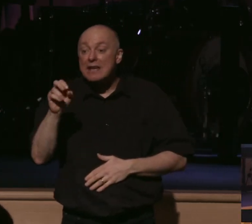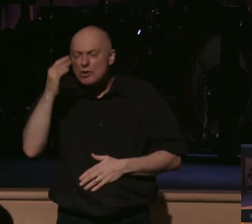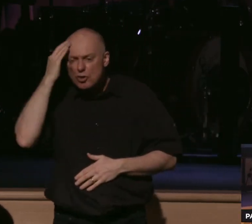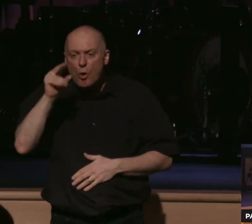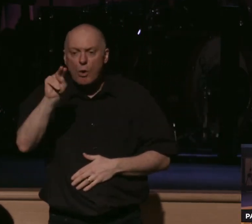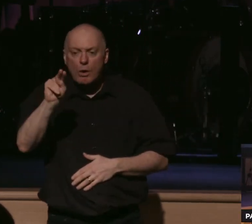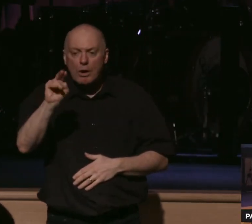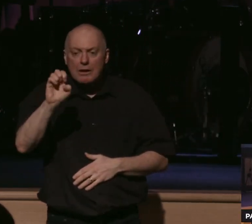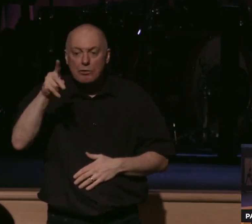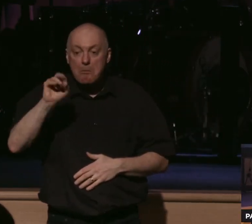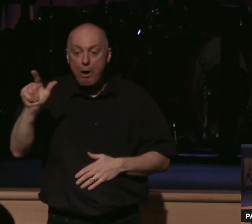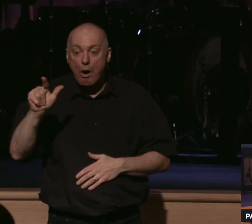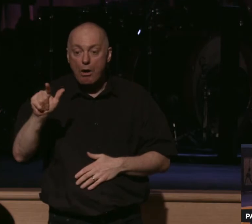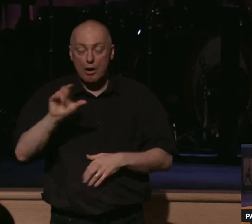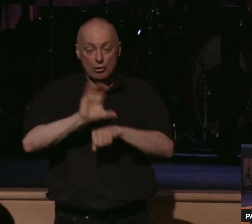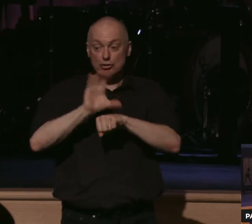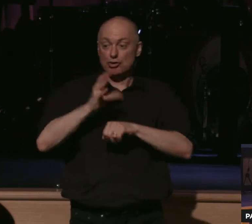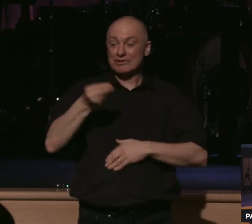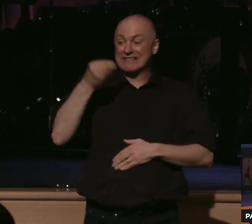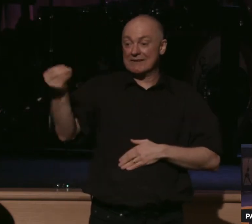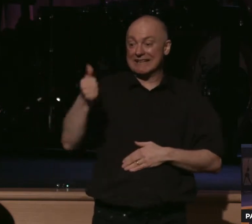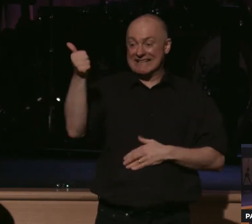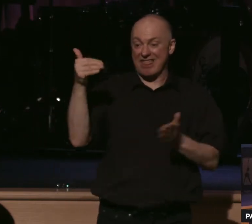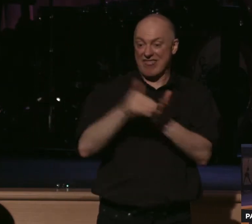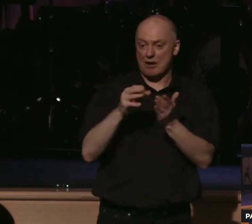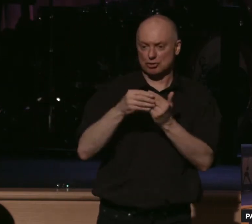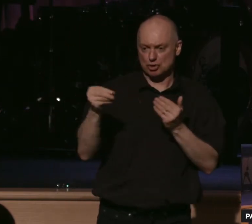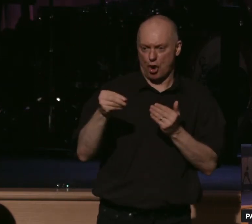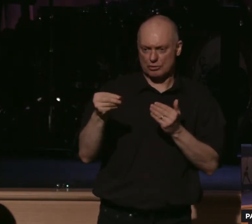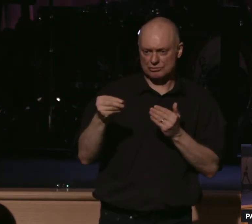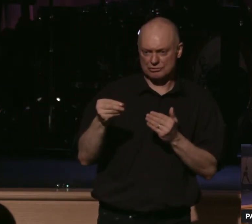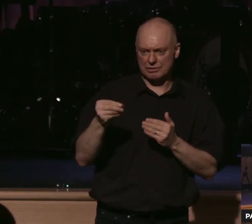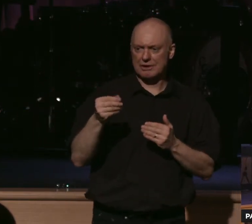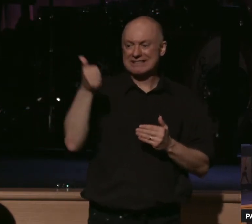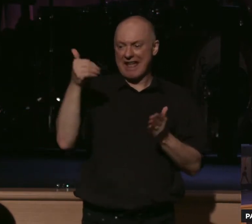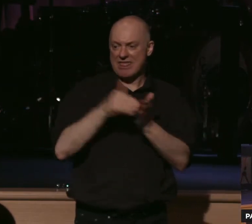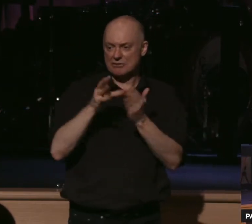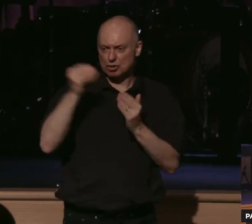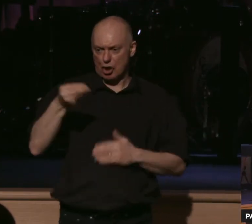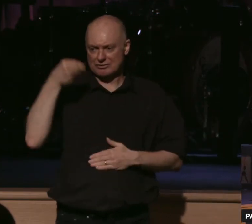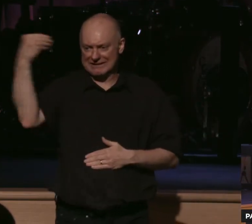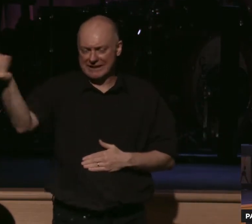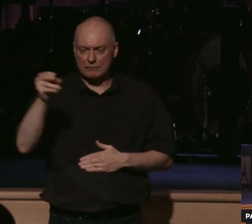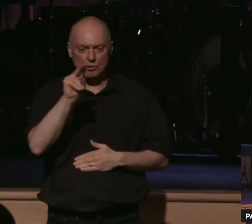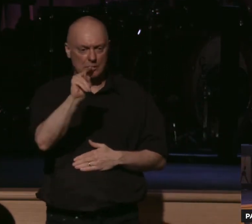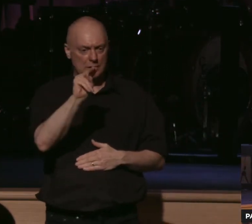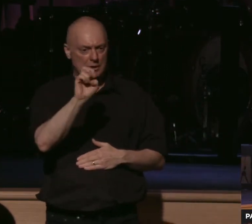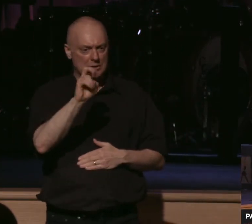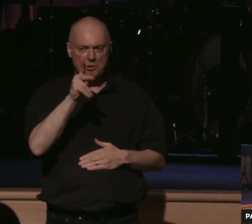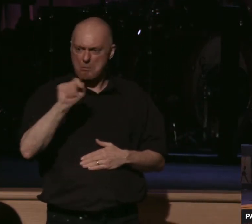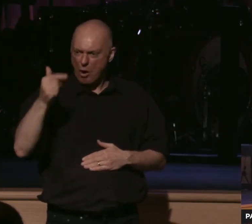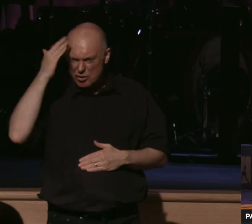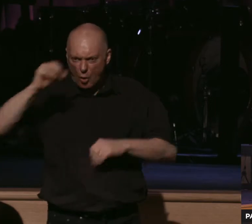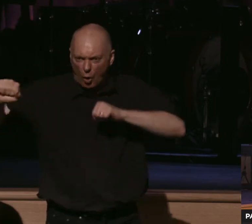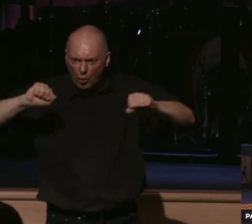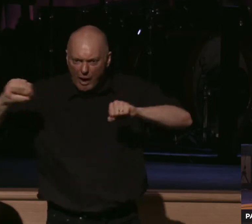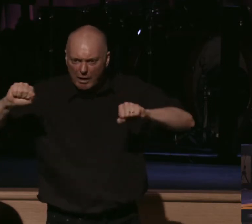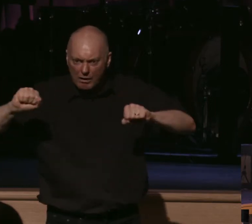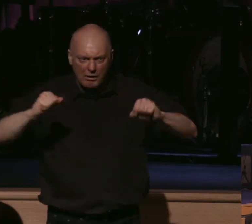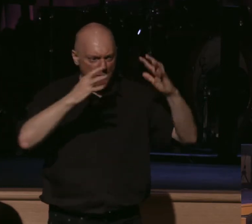We are giving $10,000 to the Samaritan's Purse in the relief for the people, humanitarian aid, but also for the gospel as